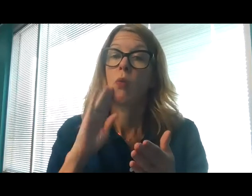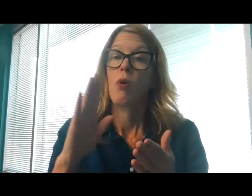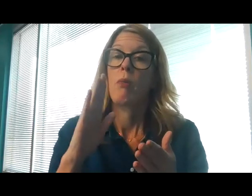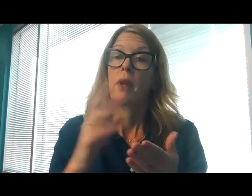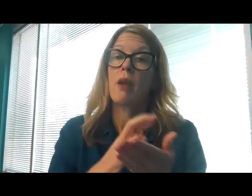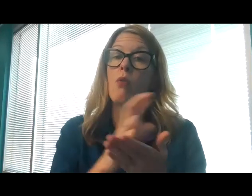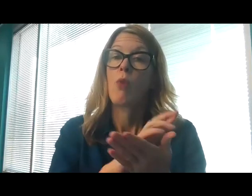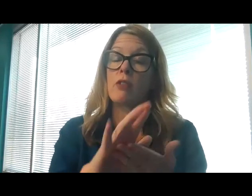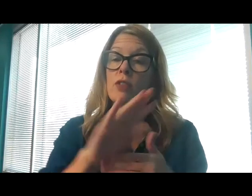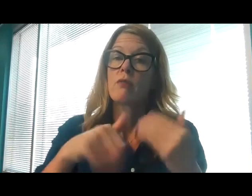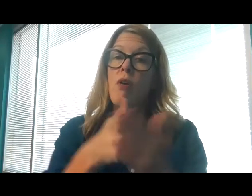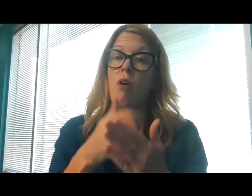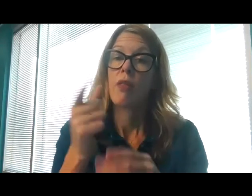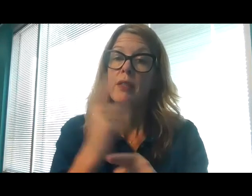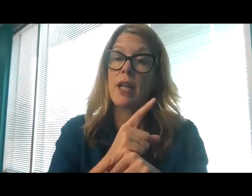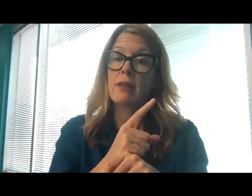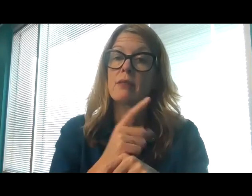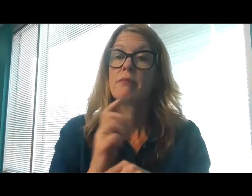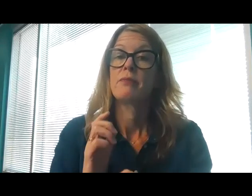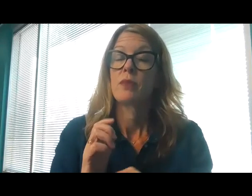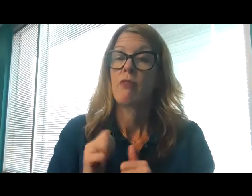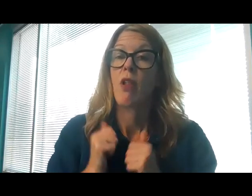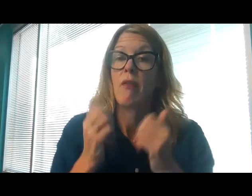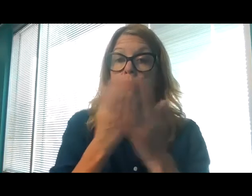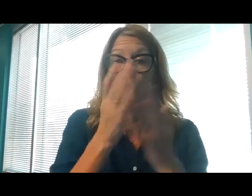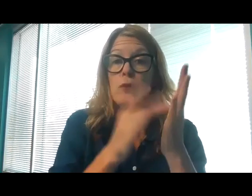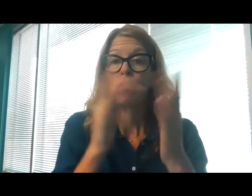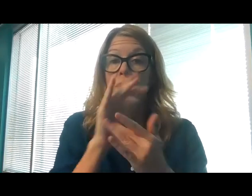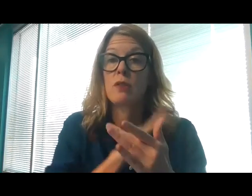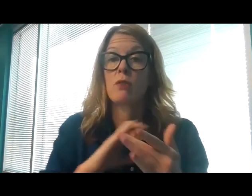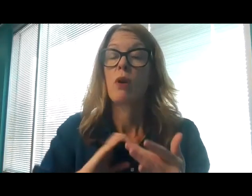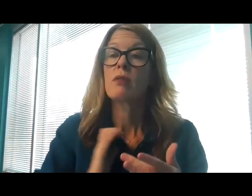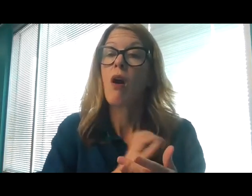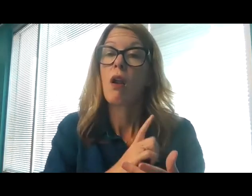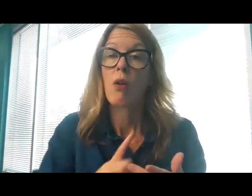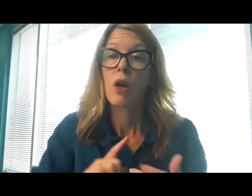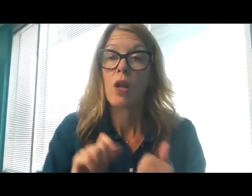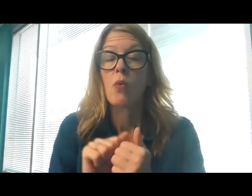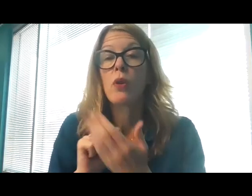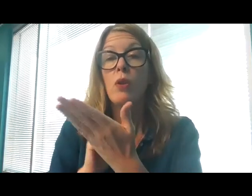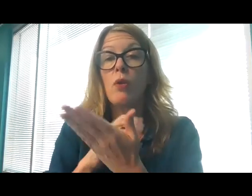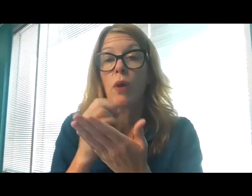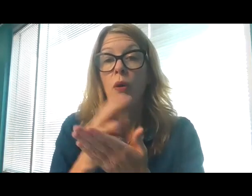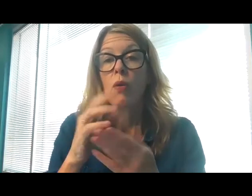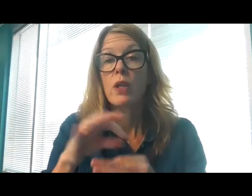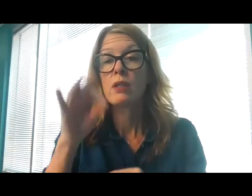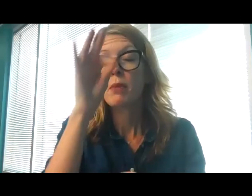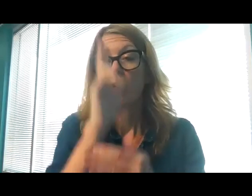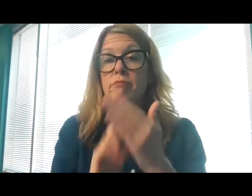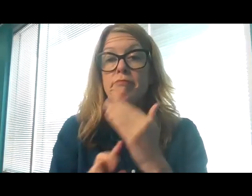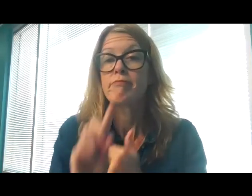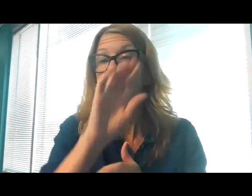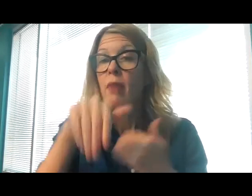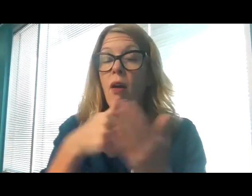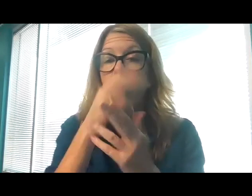all our days. Through Jesus Christ, our Lord, to whom with you and the Holy Spirit be honor and glory